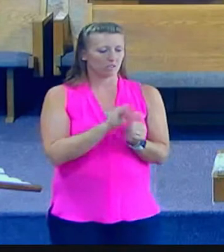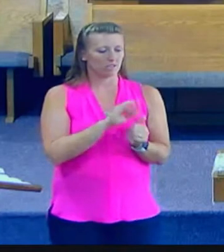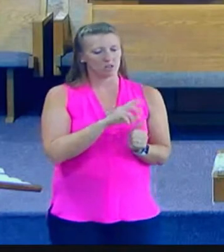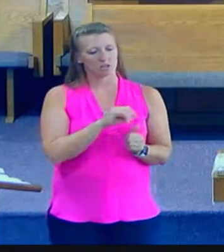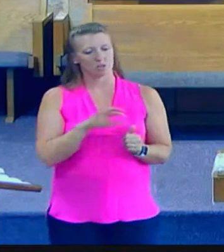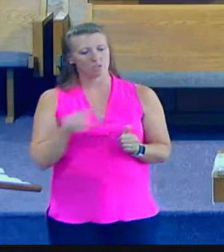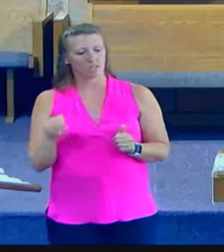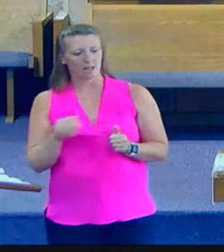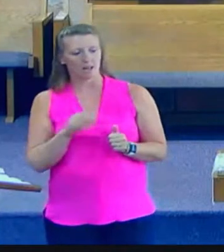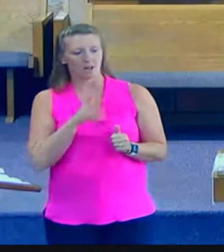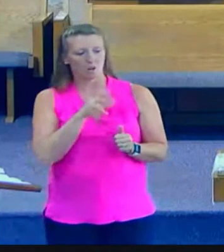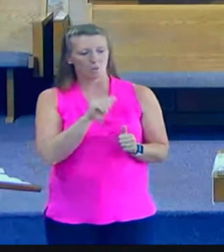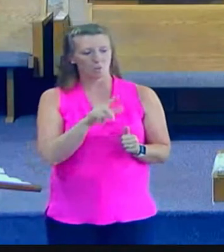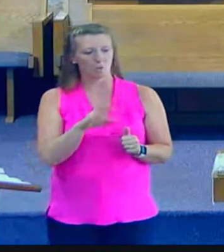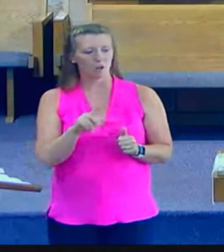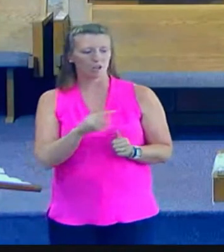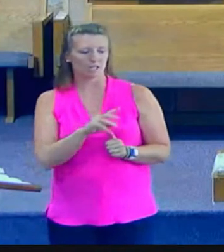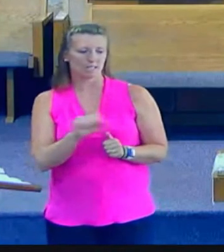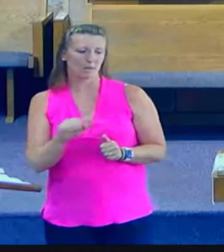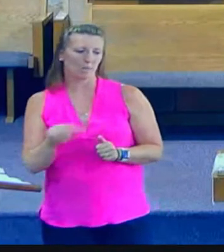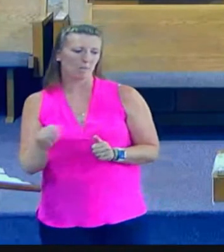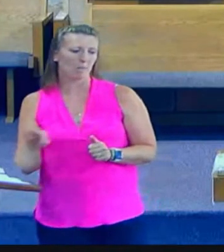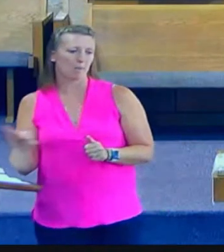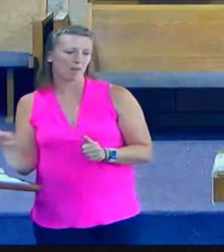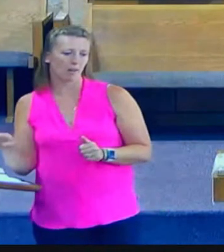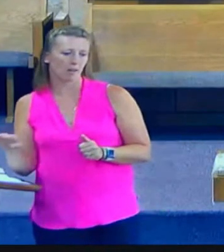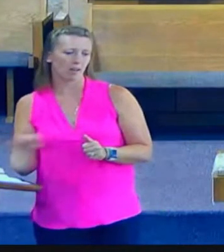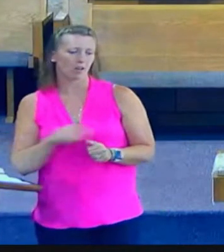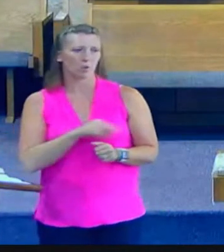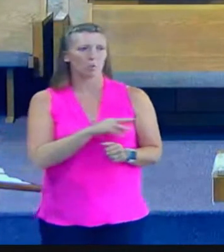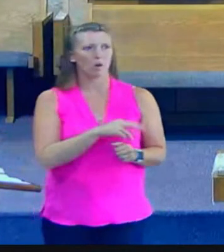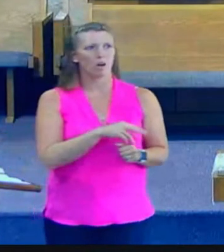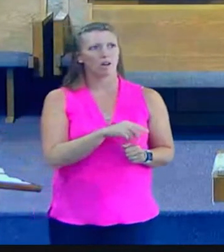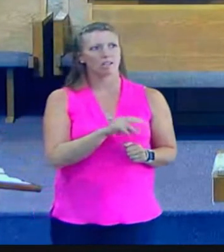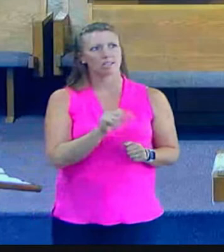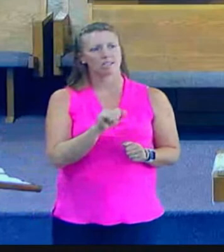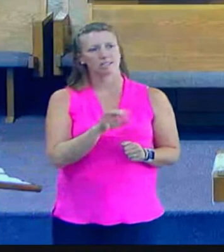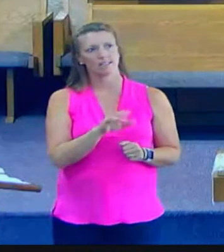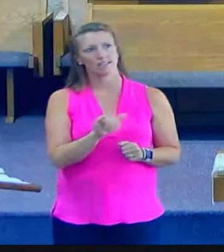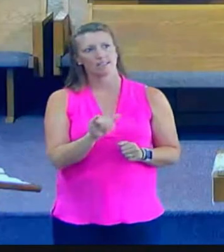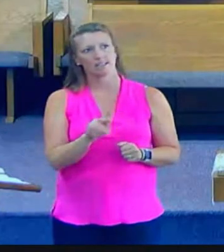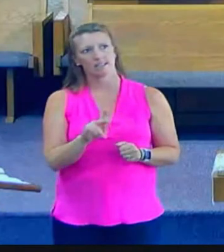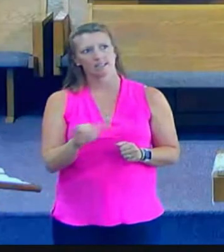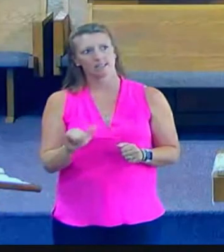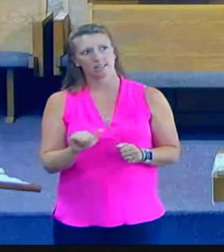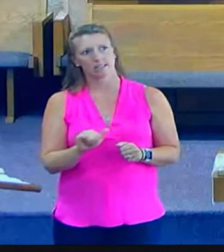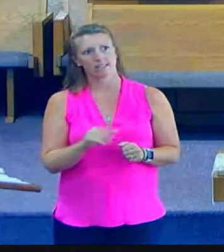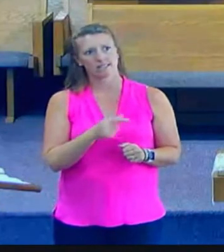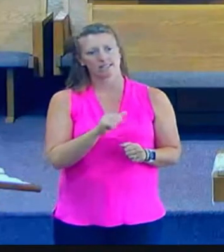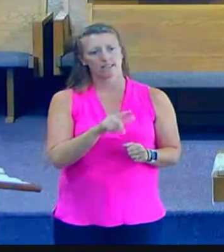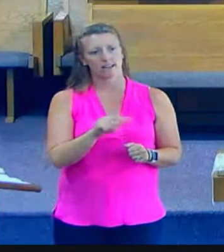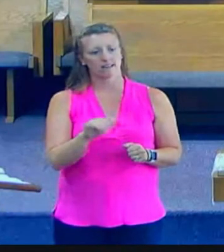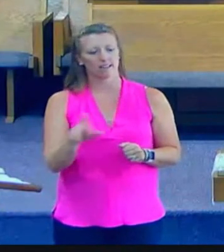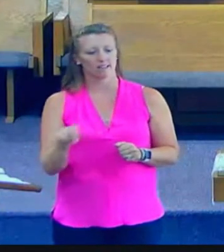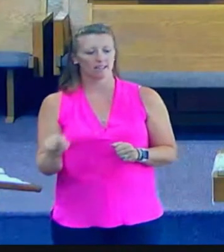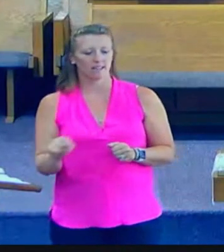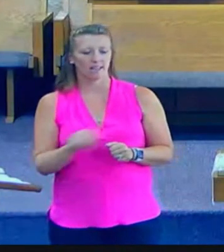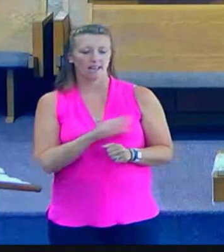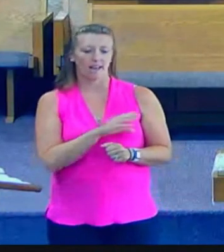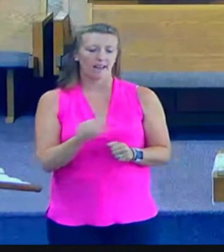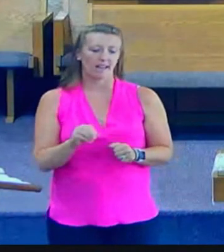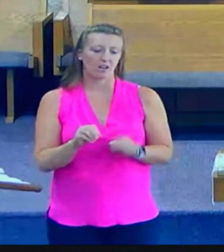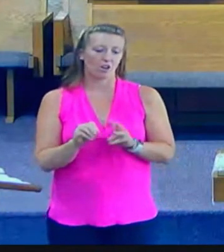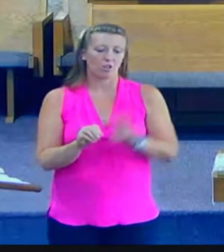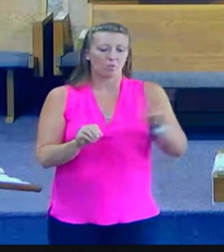is Samaria. And Kwaski is Galilee. And on the west side is the Mediterranean